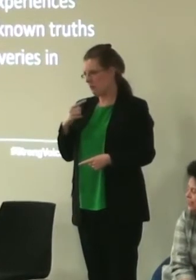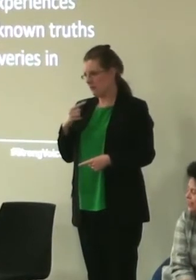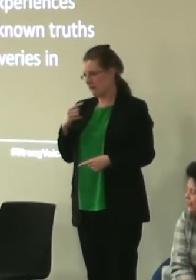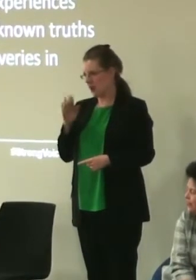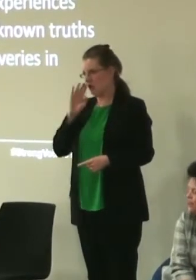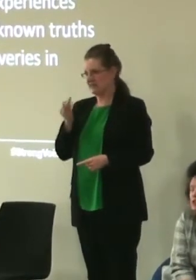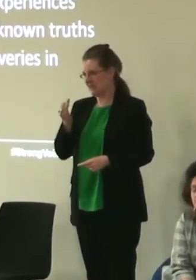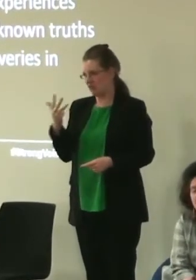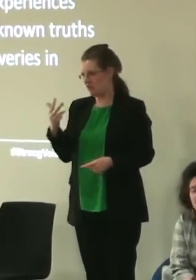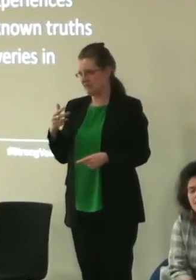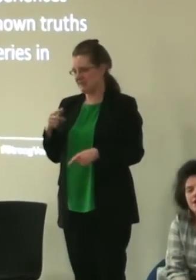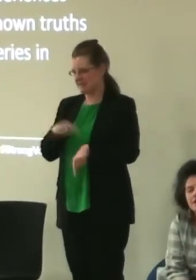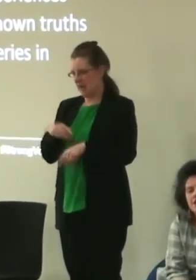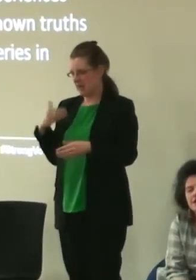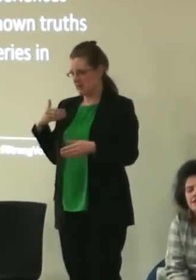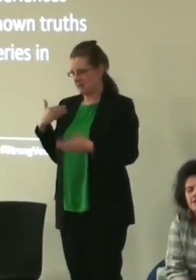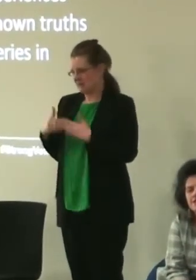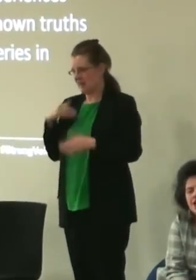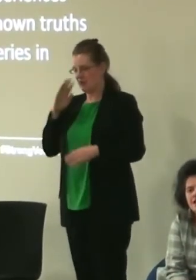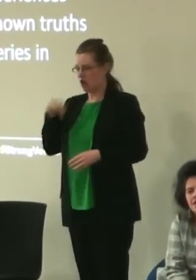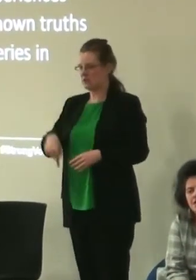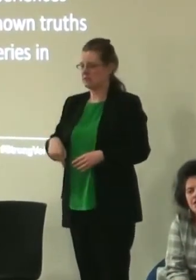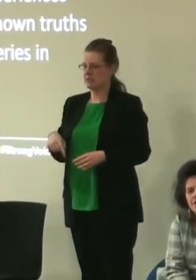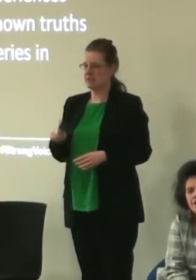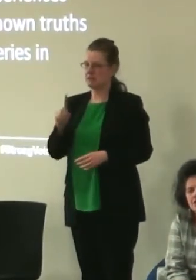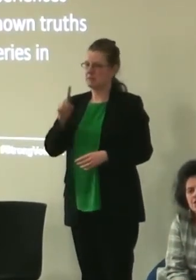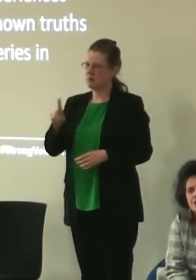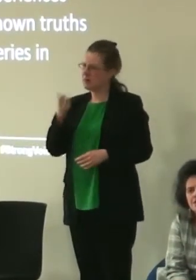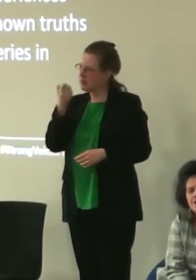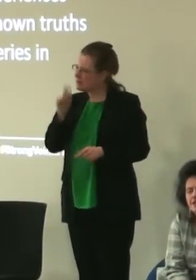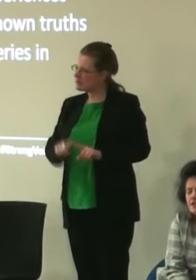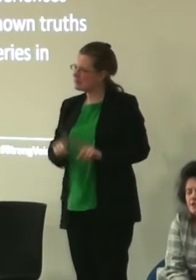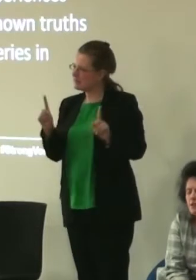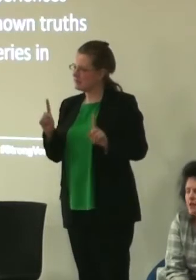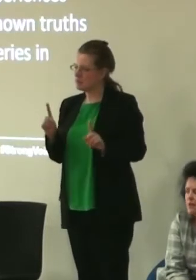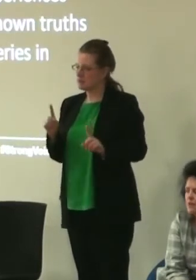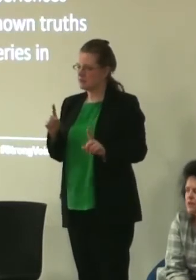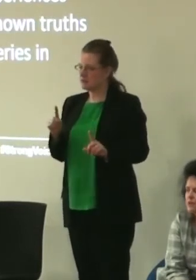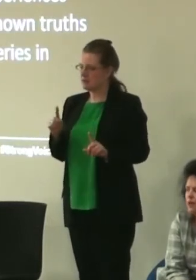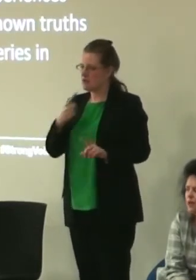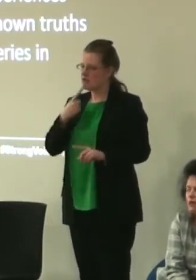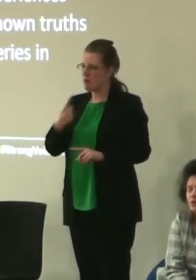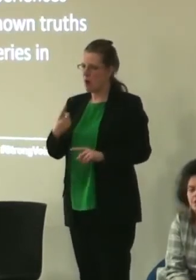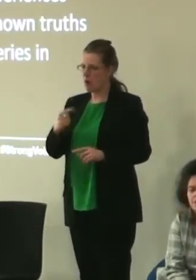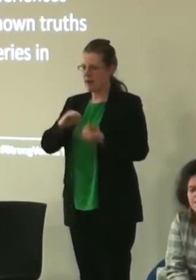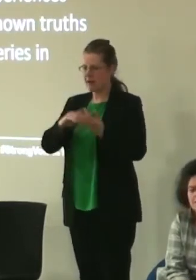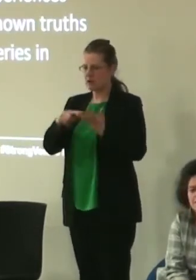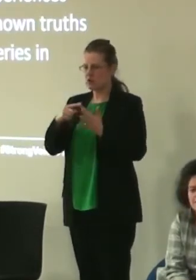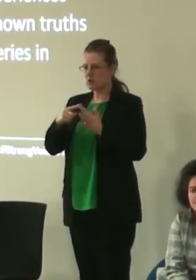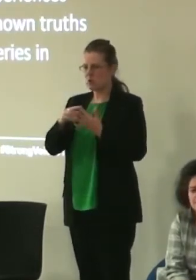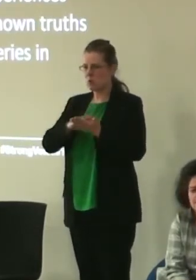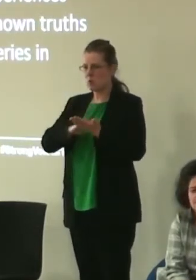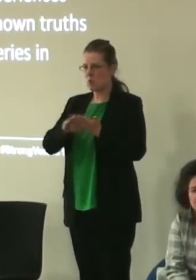it which is a slightly different take on the thing which is a remark made by Sue Hoyle who